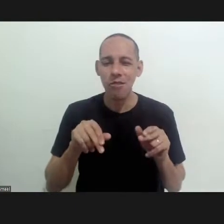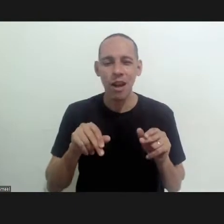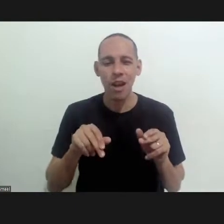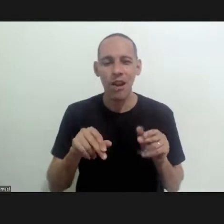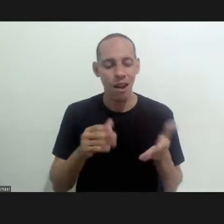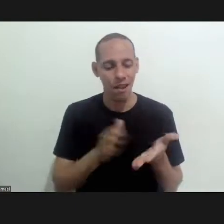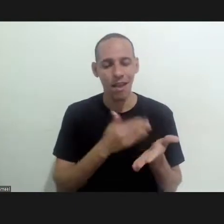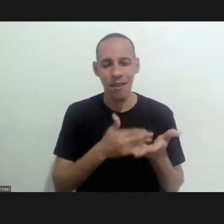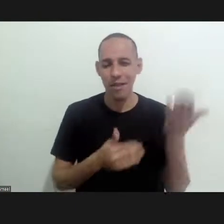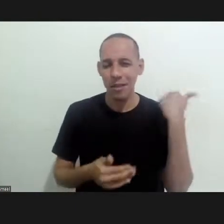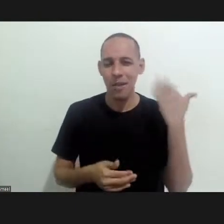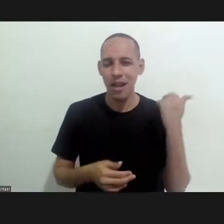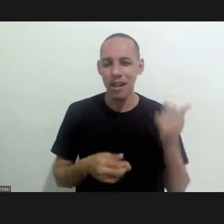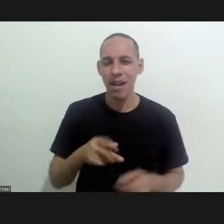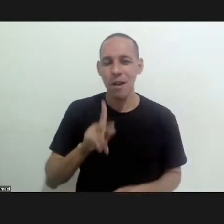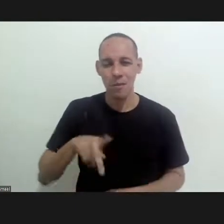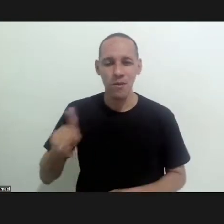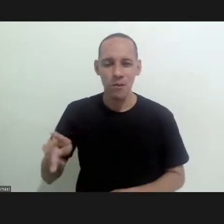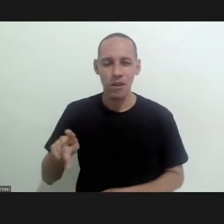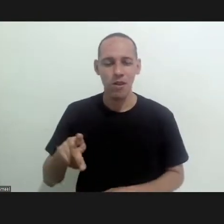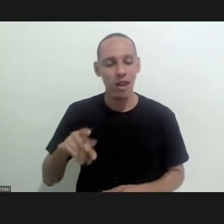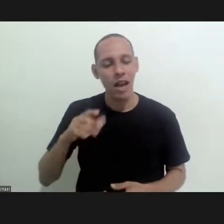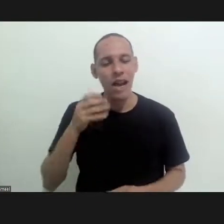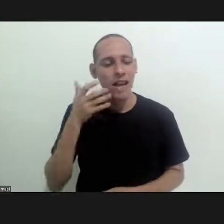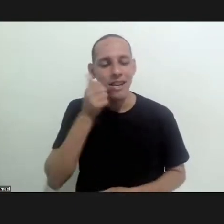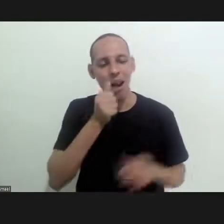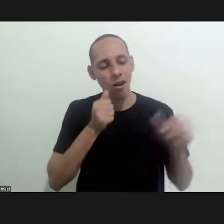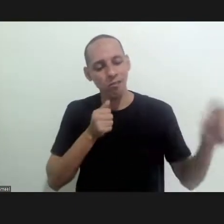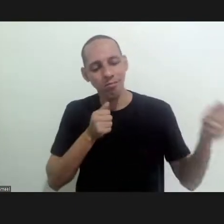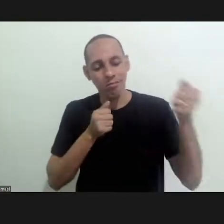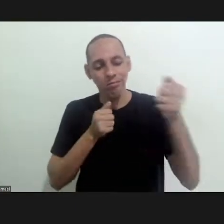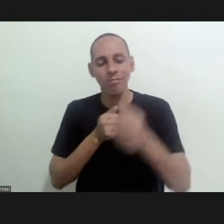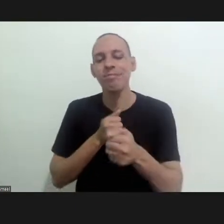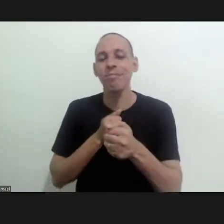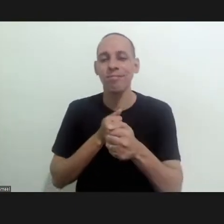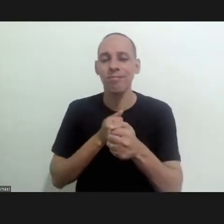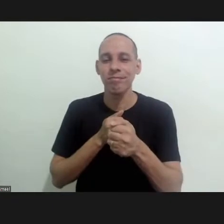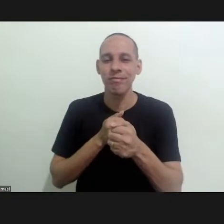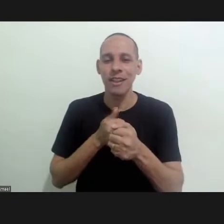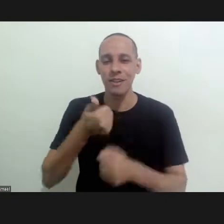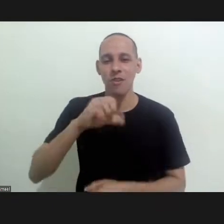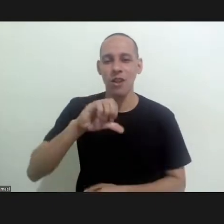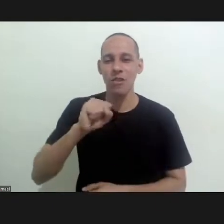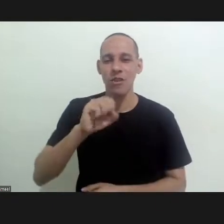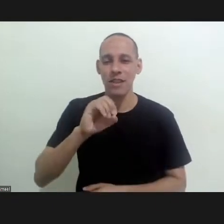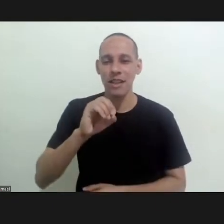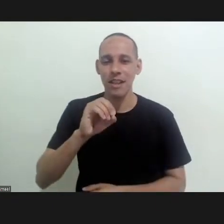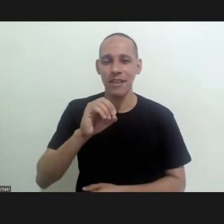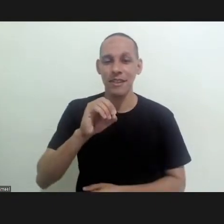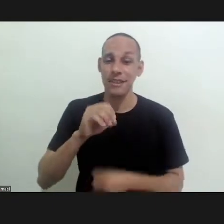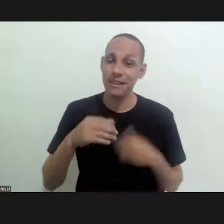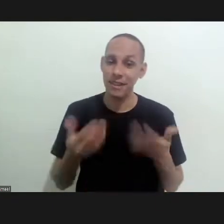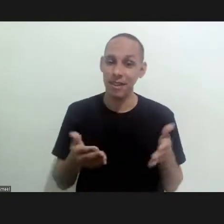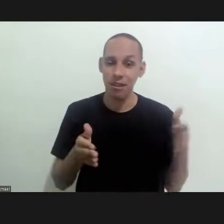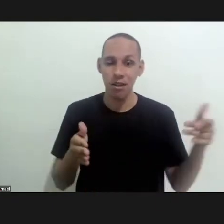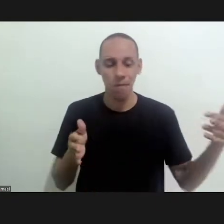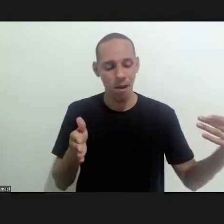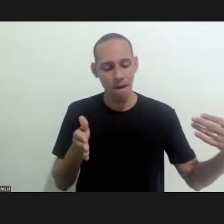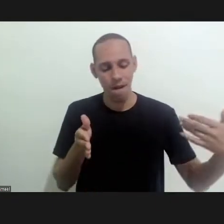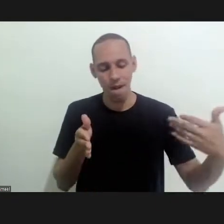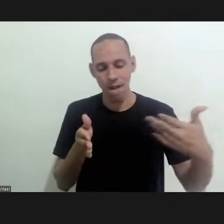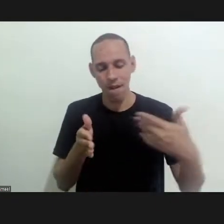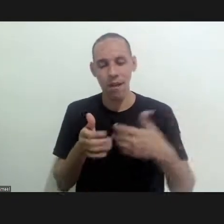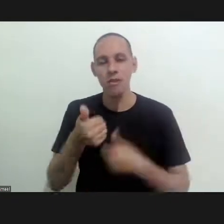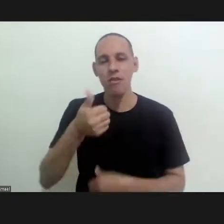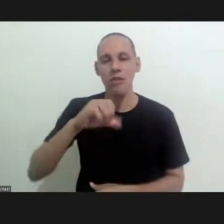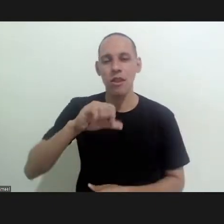rescuing what professor mora has done in 1980 so until that date until the